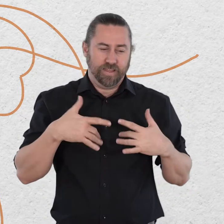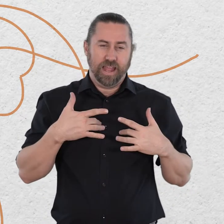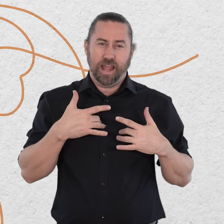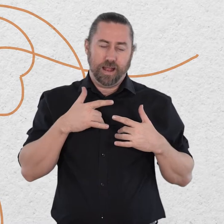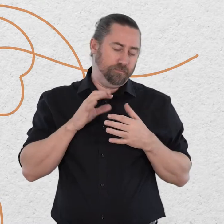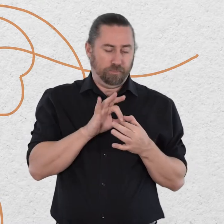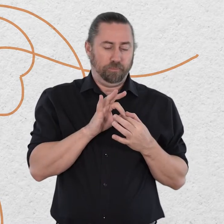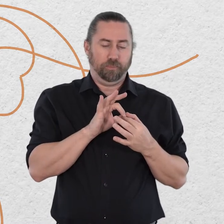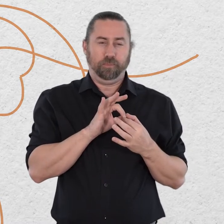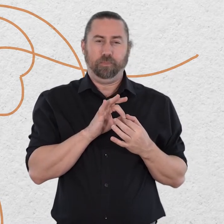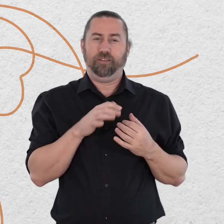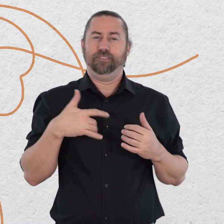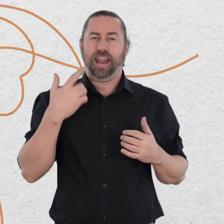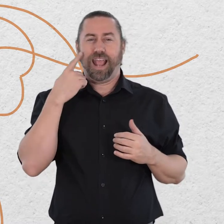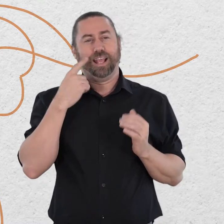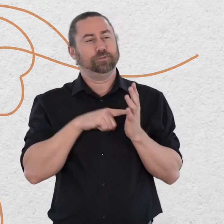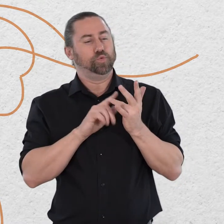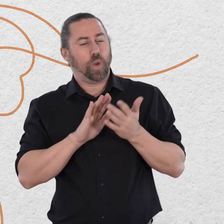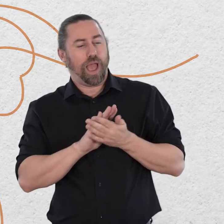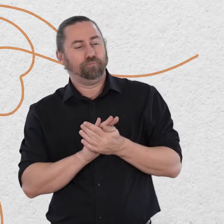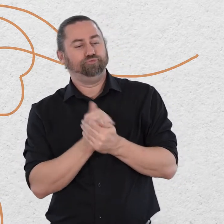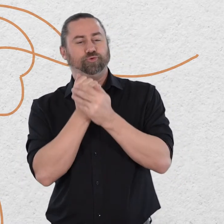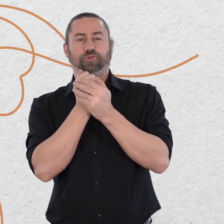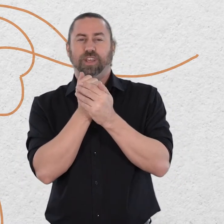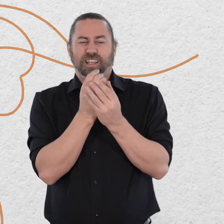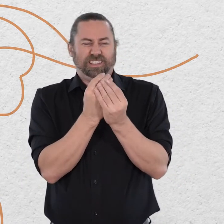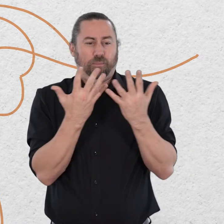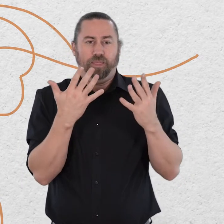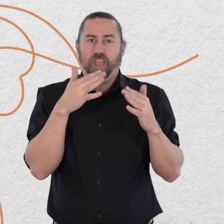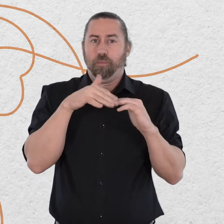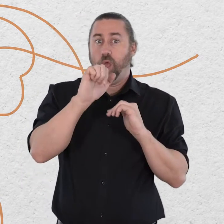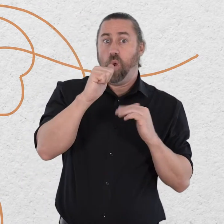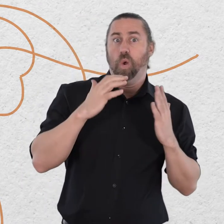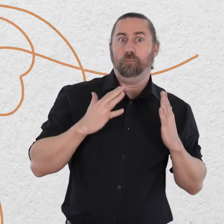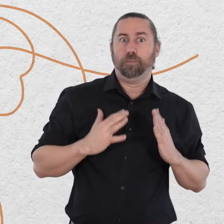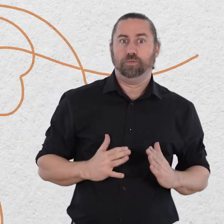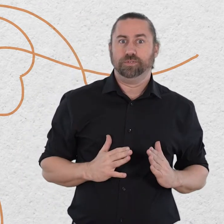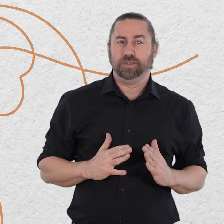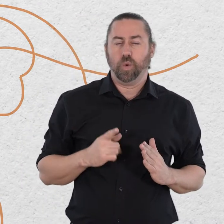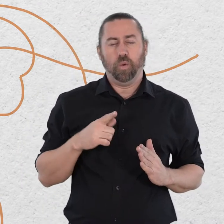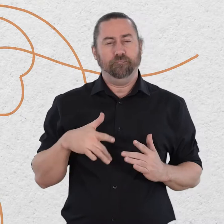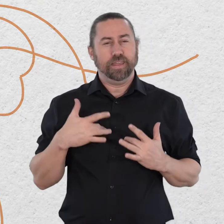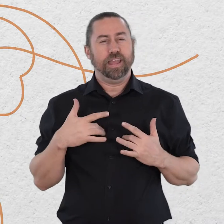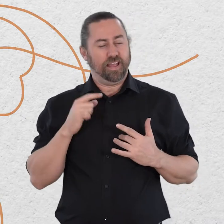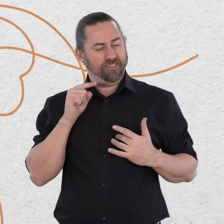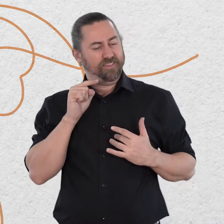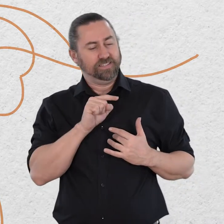easiest one to be with or the one you have the greatest sense of appreciation for